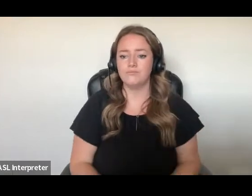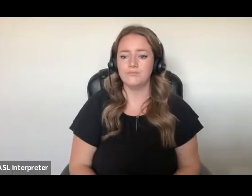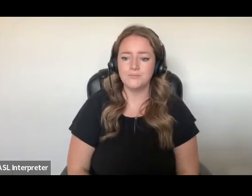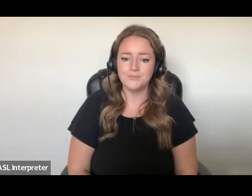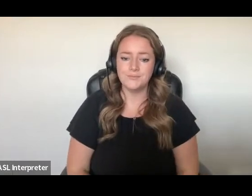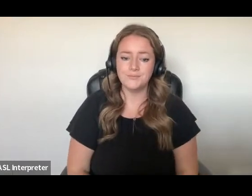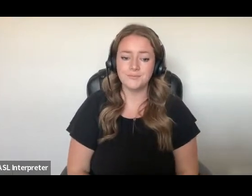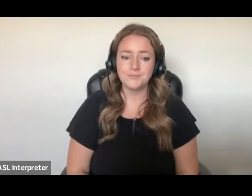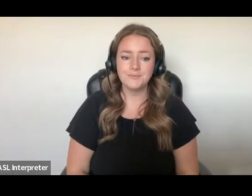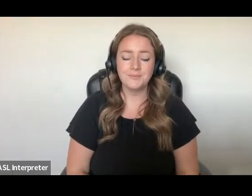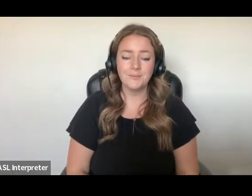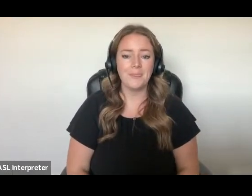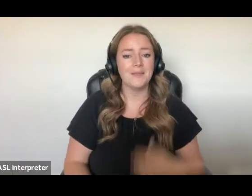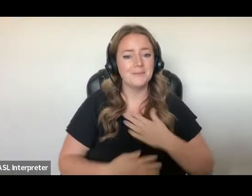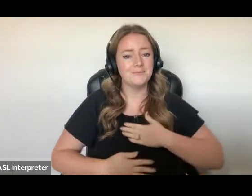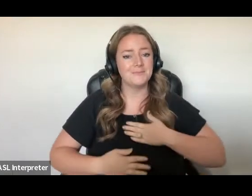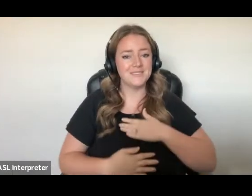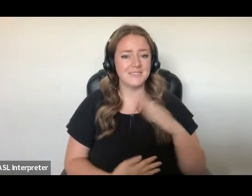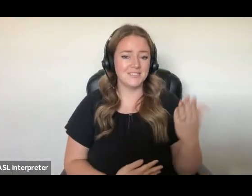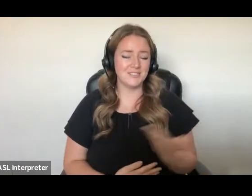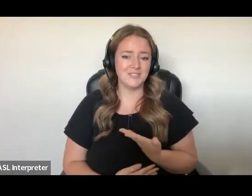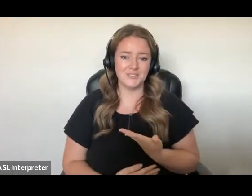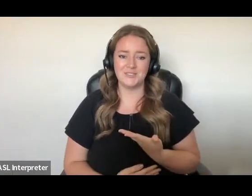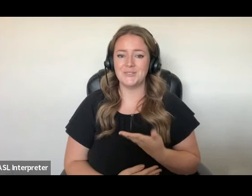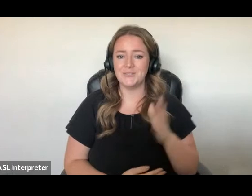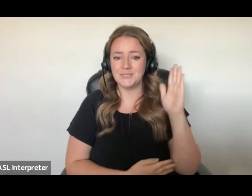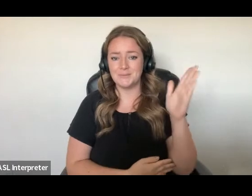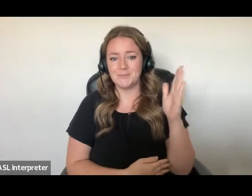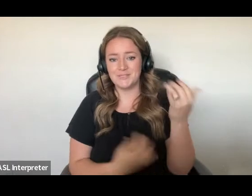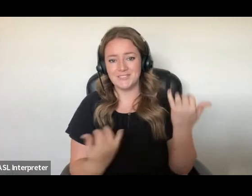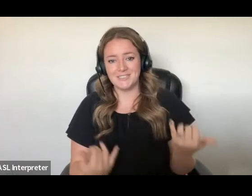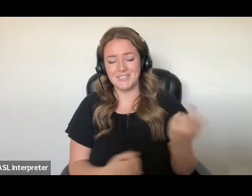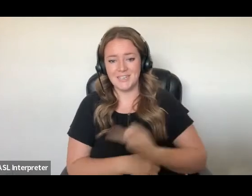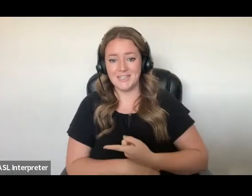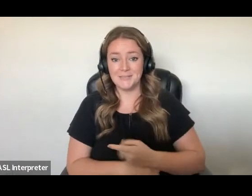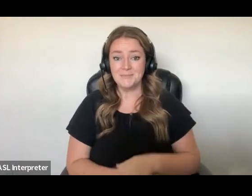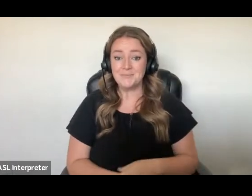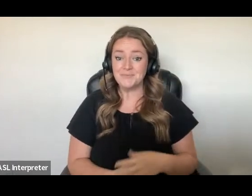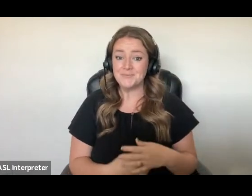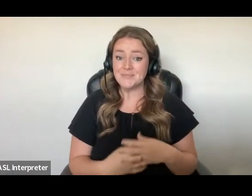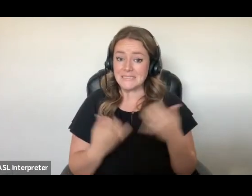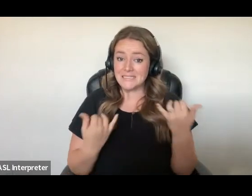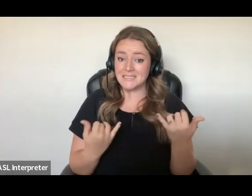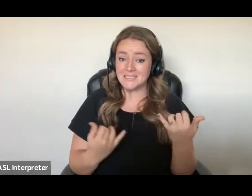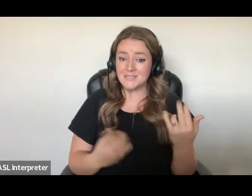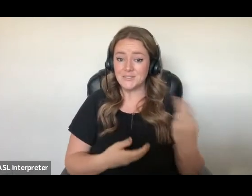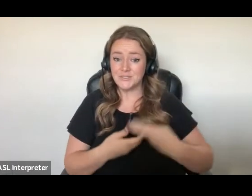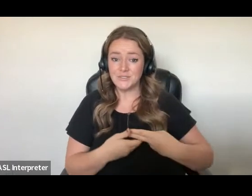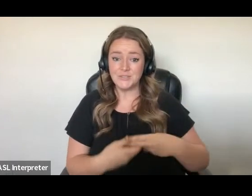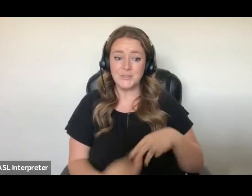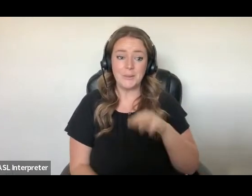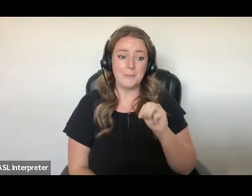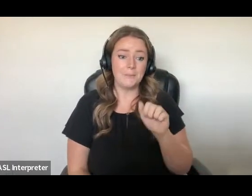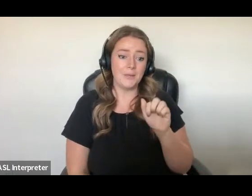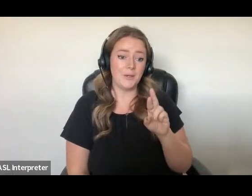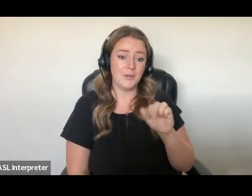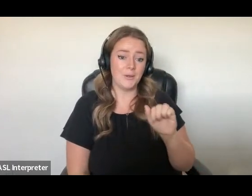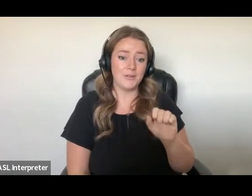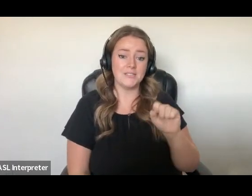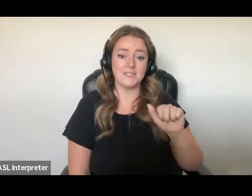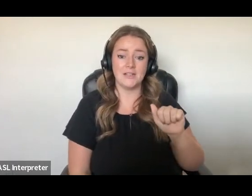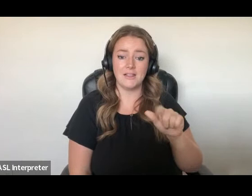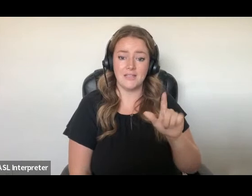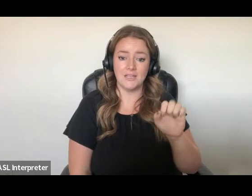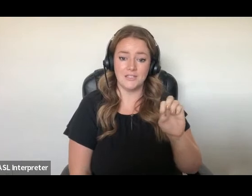I'm very pleased to introduce our speakers for today. Today, we are joined by Marissa Landers, Policy Staff